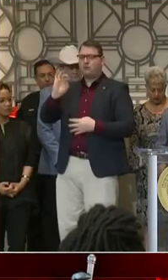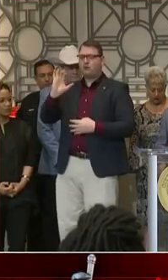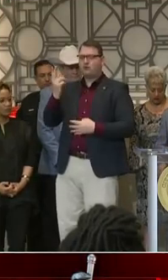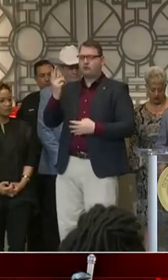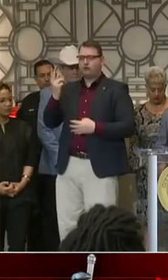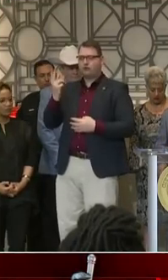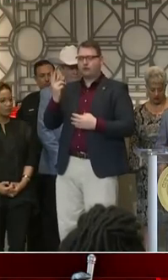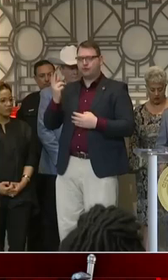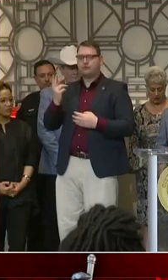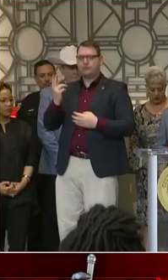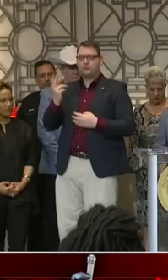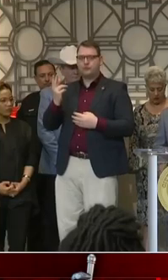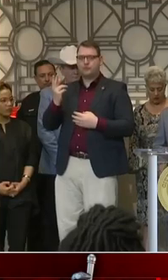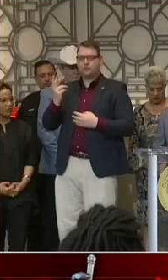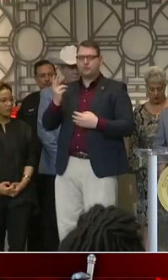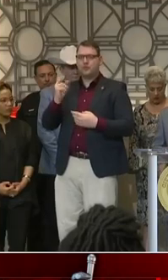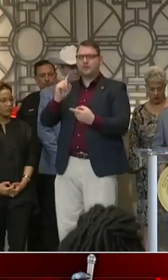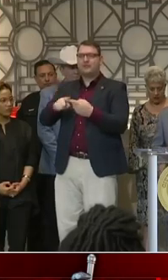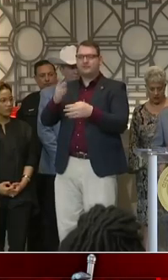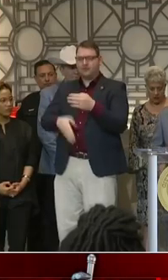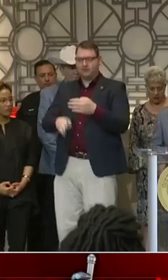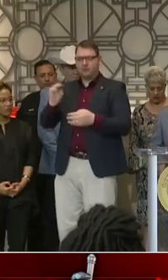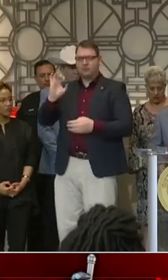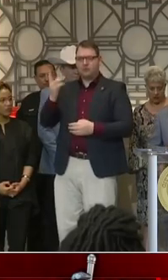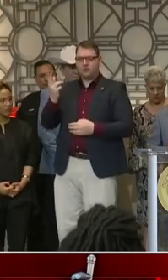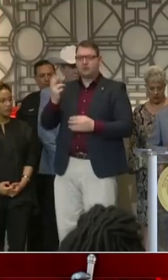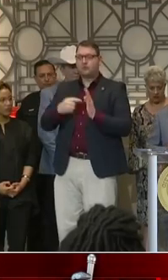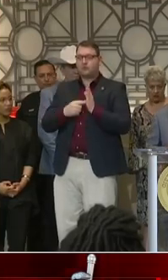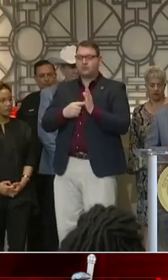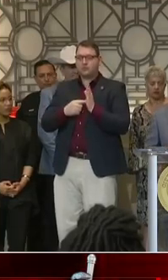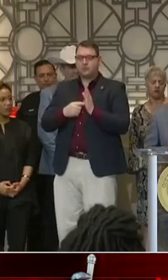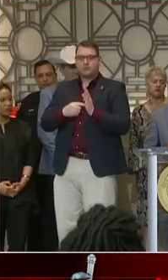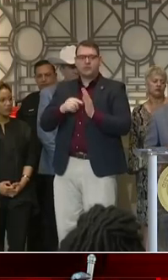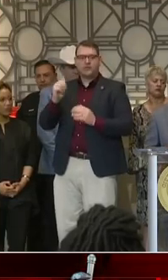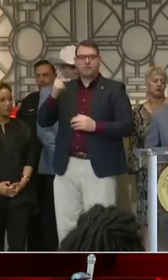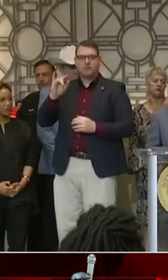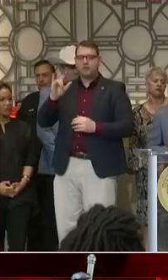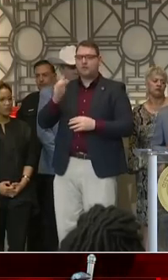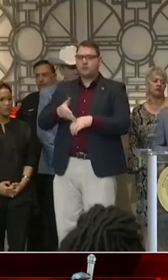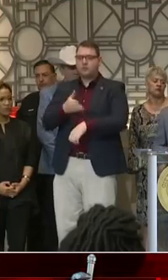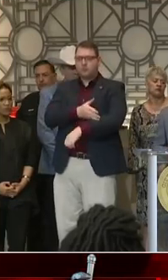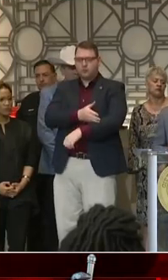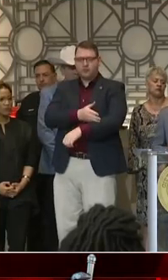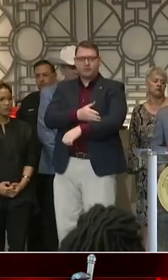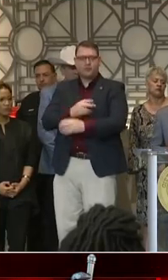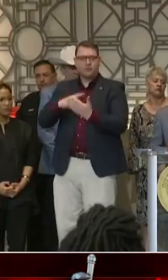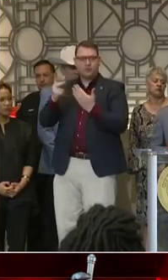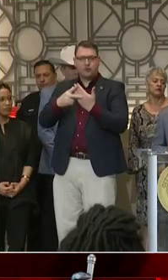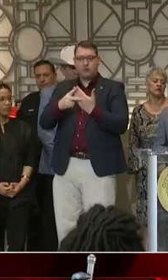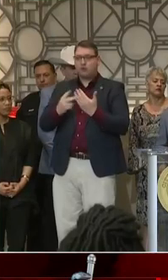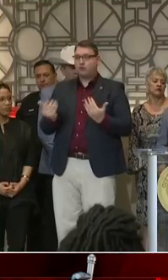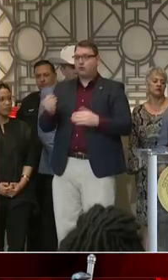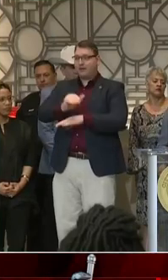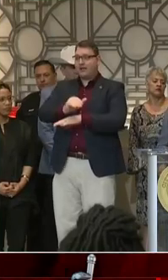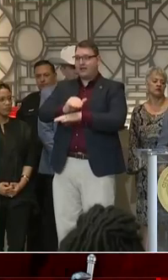that would include, for example, our Capital Improvement Program town hall meetings as of tonight.